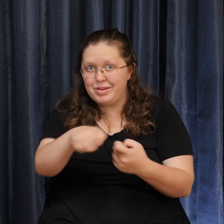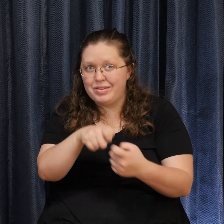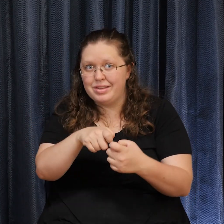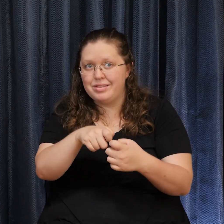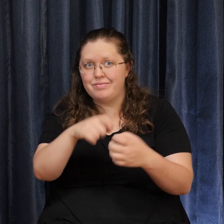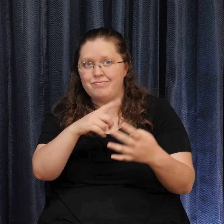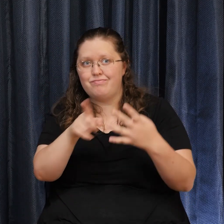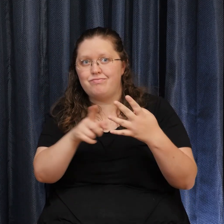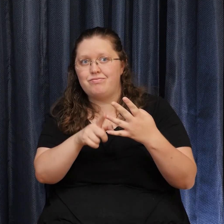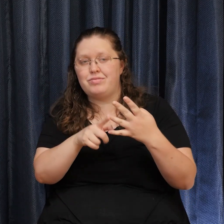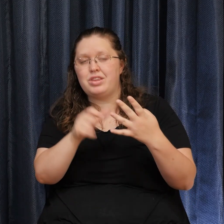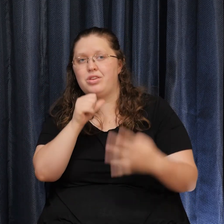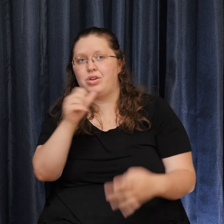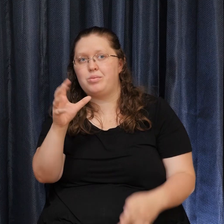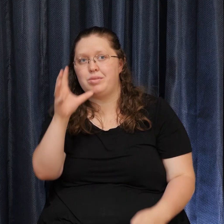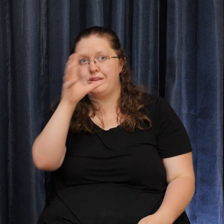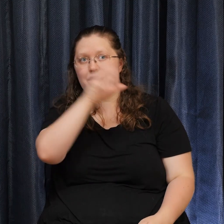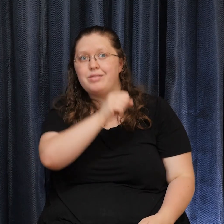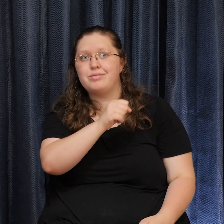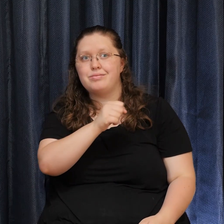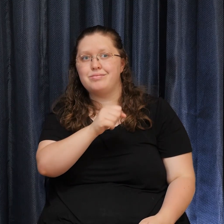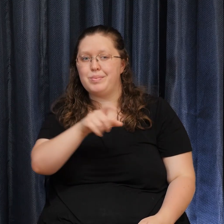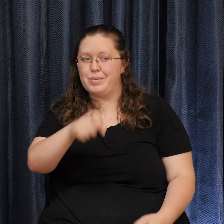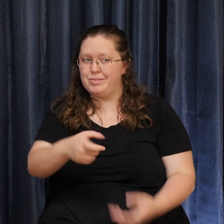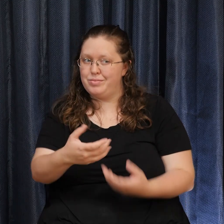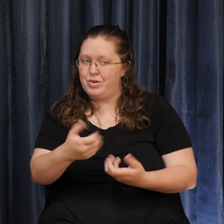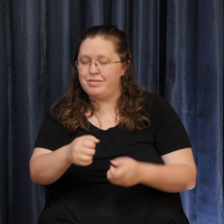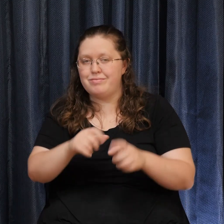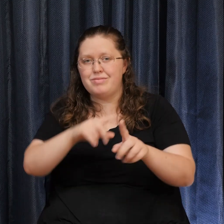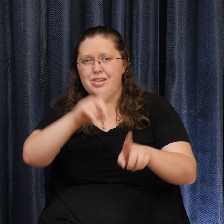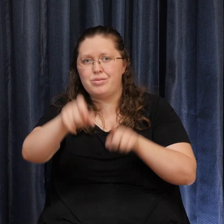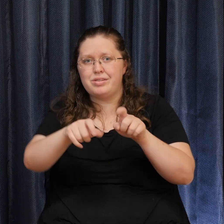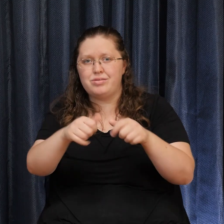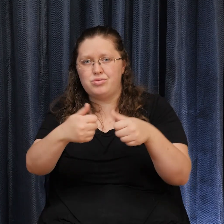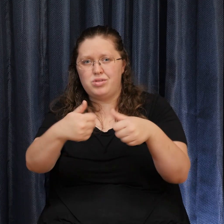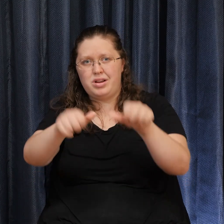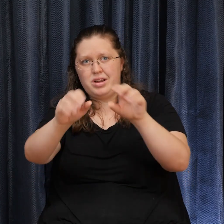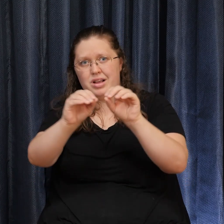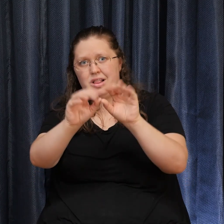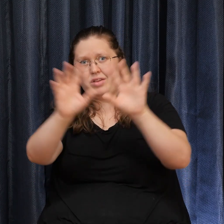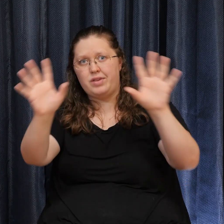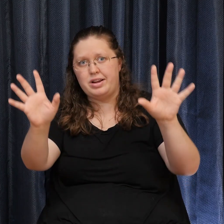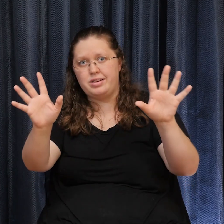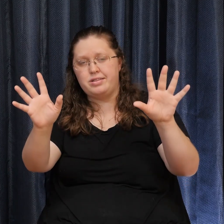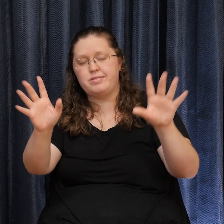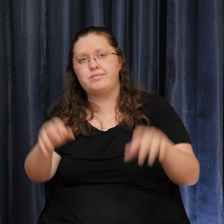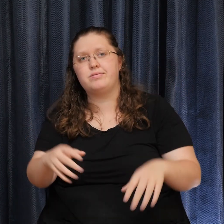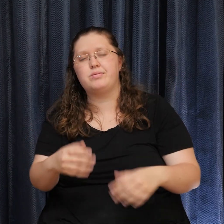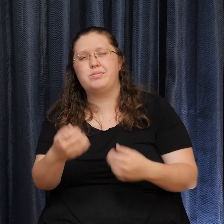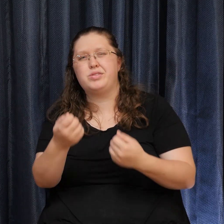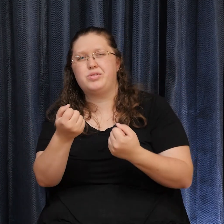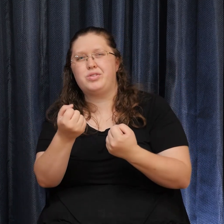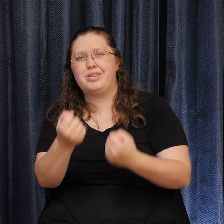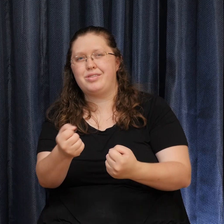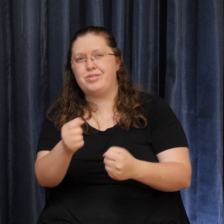enough To ask questions To clarify And be strong enough To ask for what you want